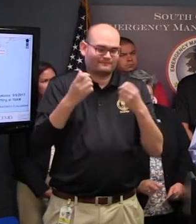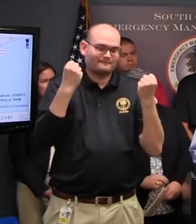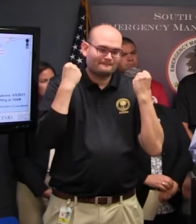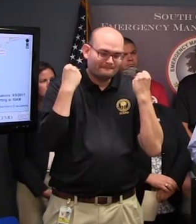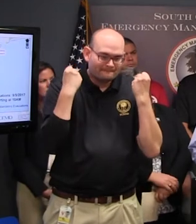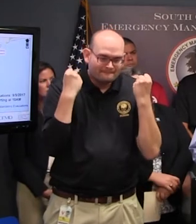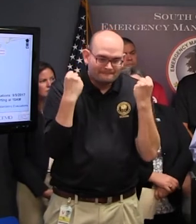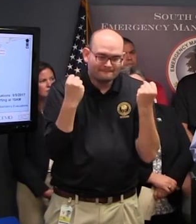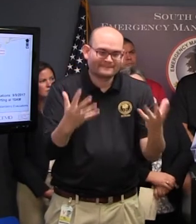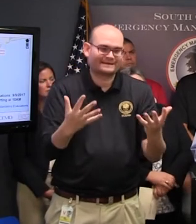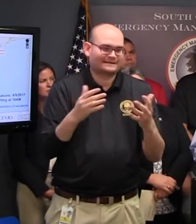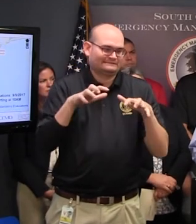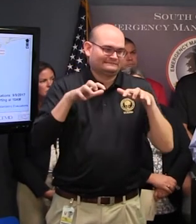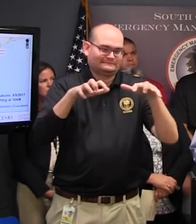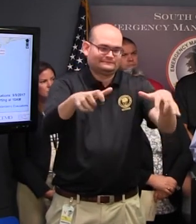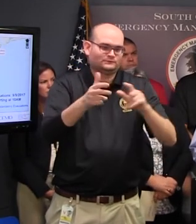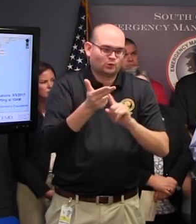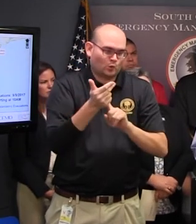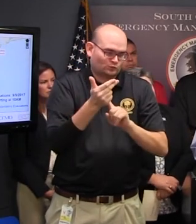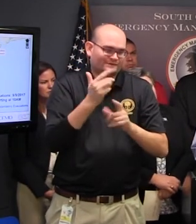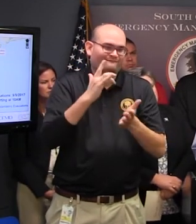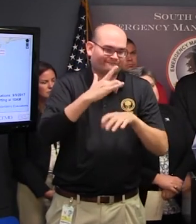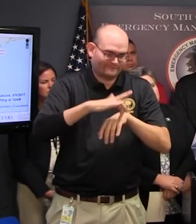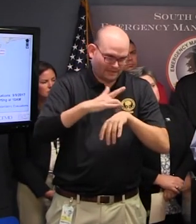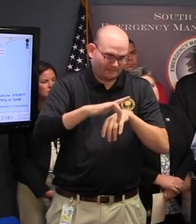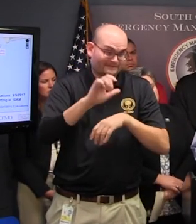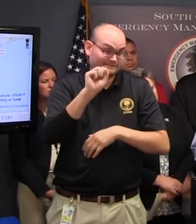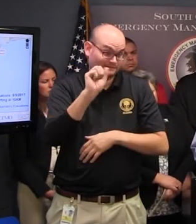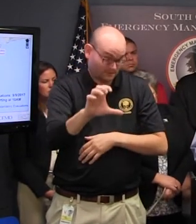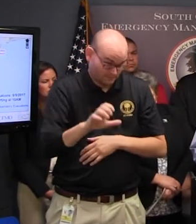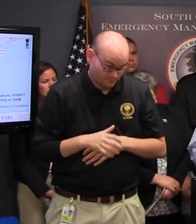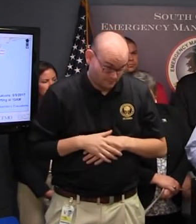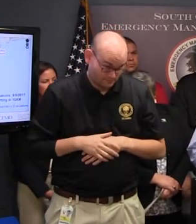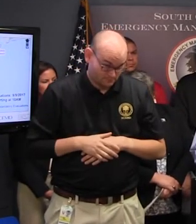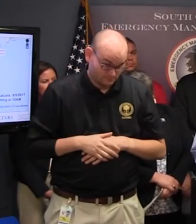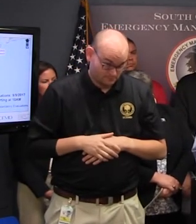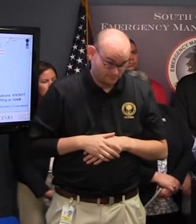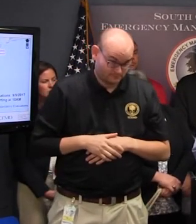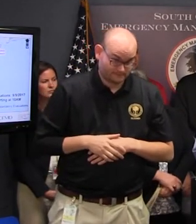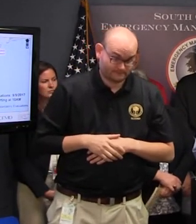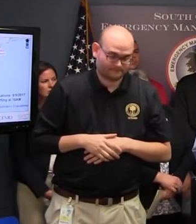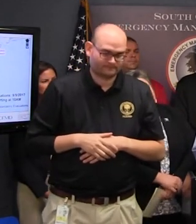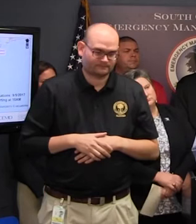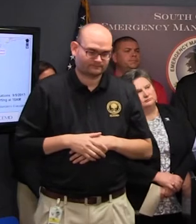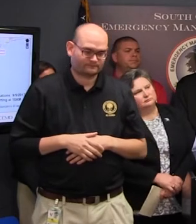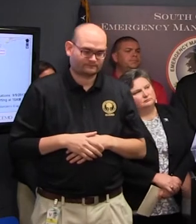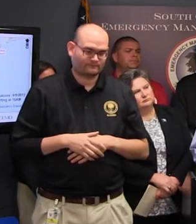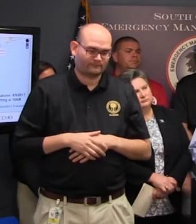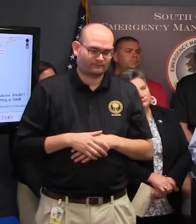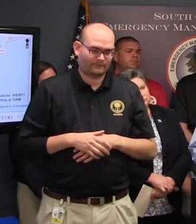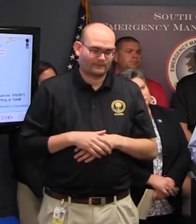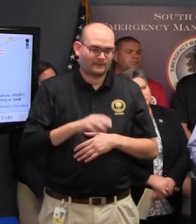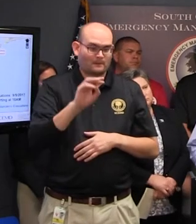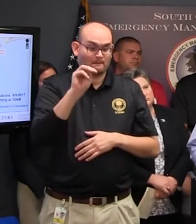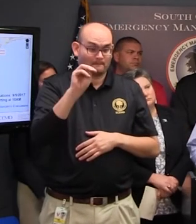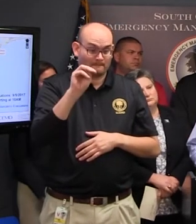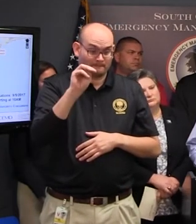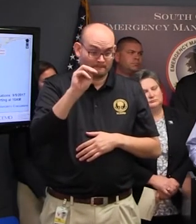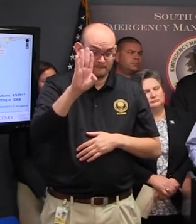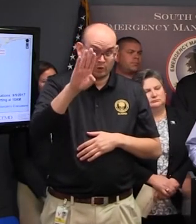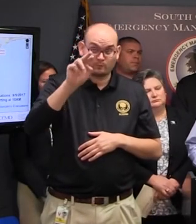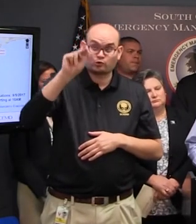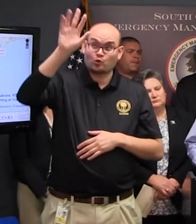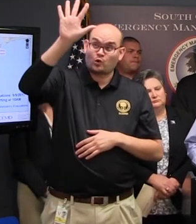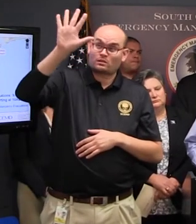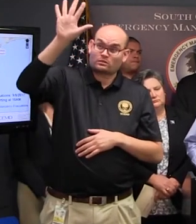are available in South Carolina particularly up in the in the towards Myrtle Beach and up towards that area on the